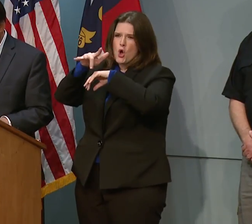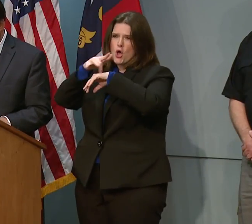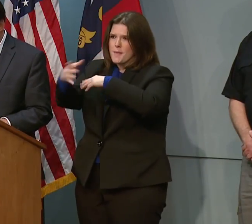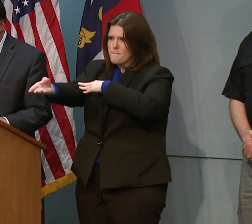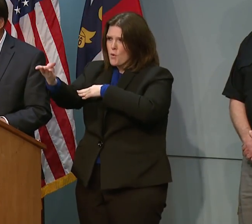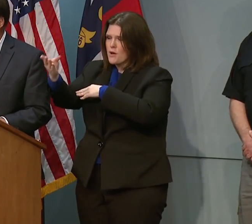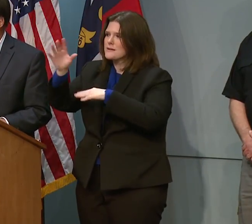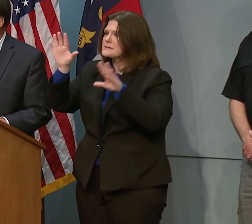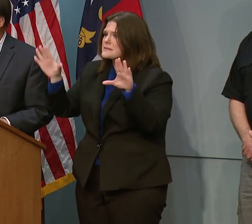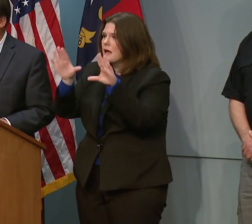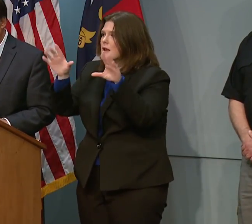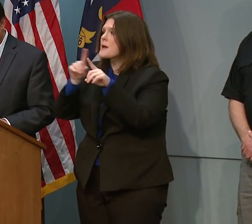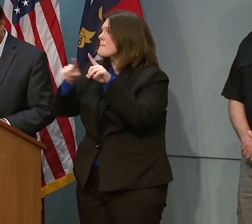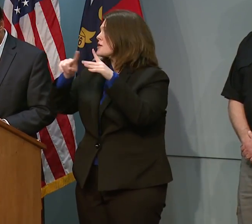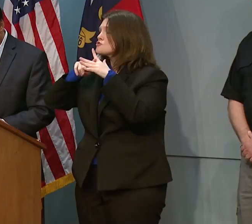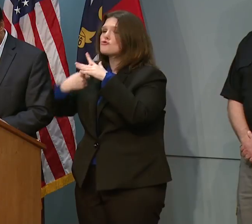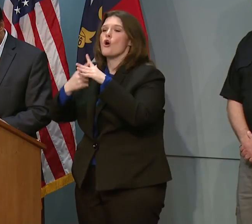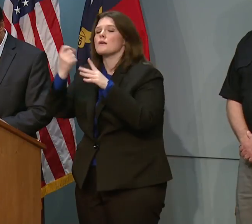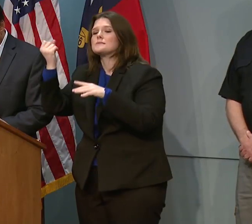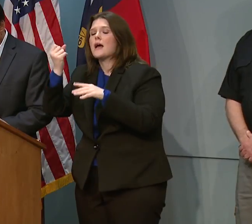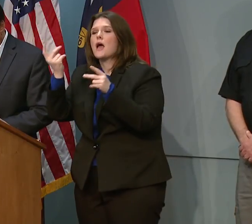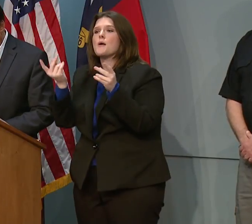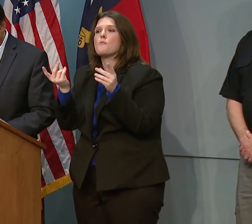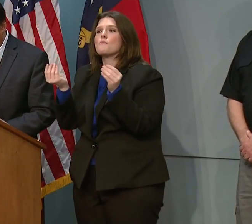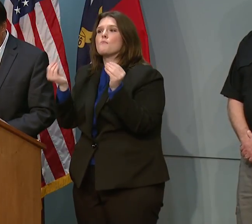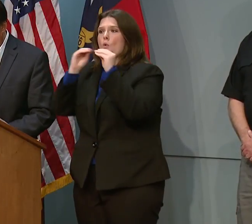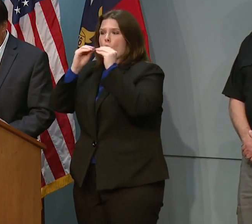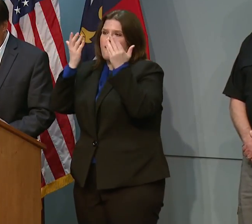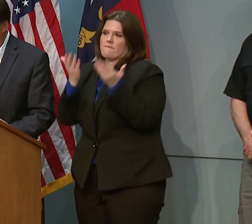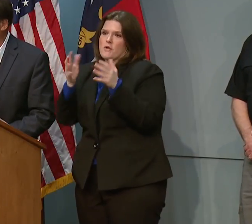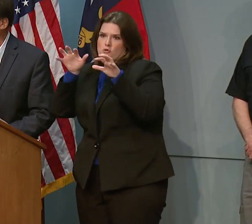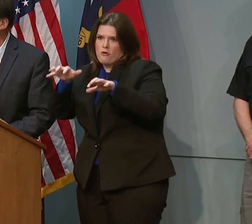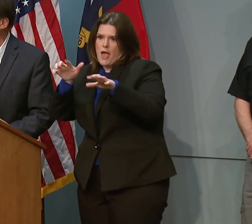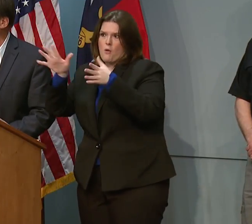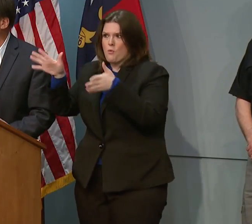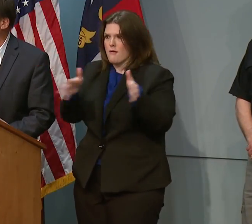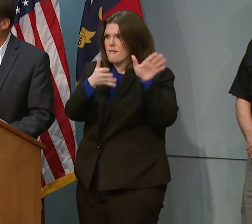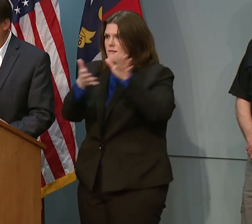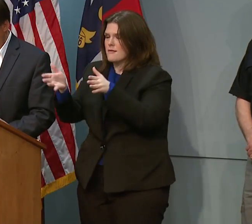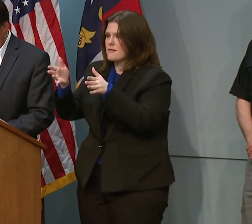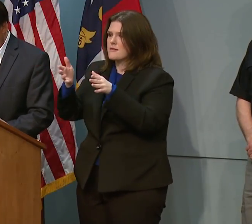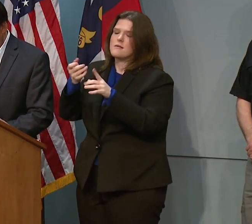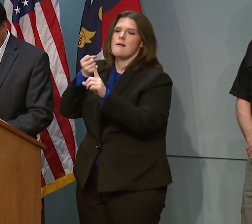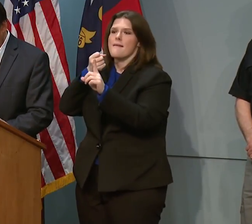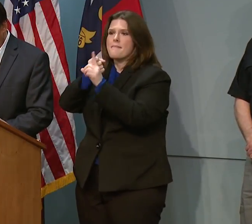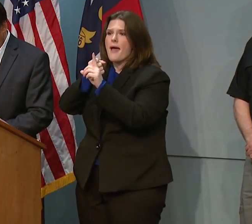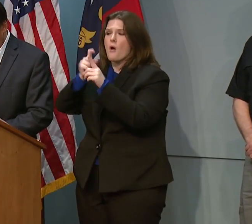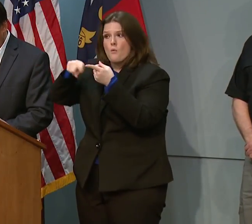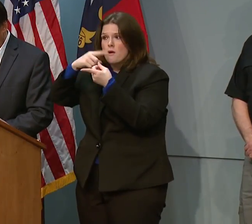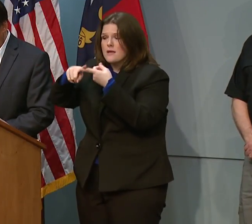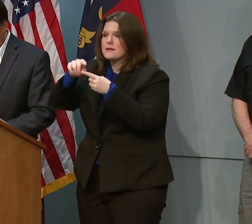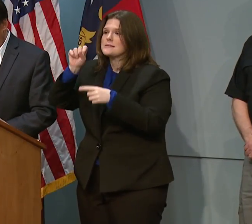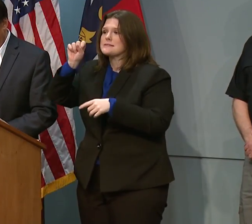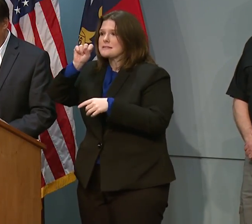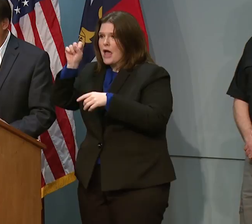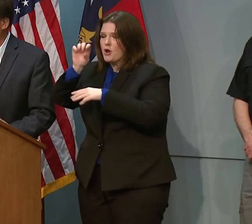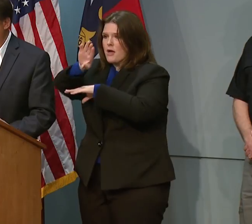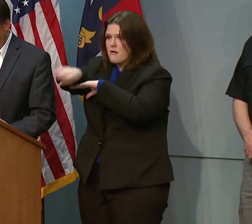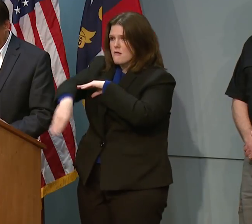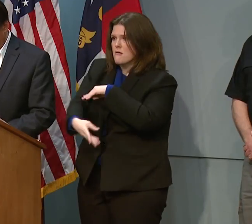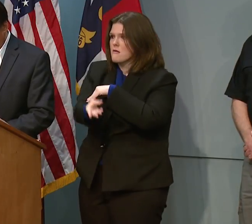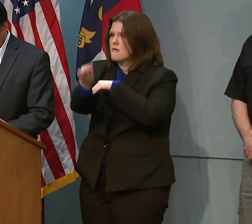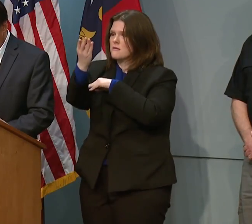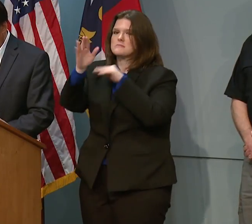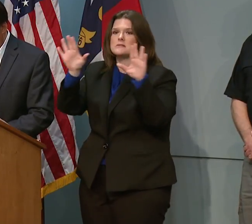rain and wind will be moving in starting Saturday. The greatest impact in North Carolina will be Saturday through Sunday morning. That's